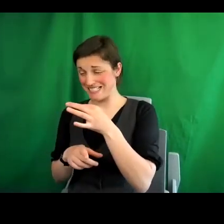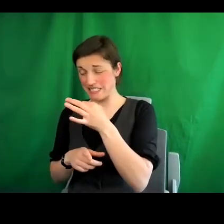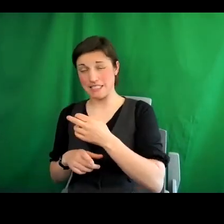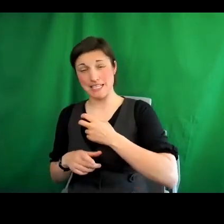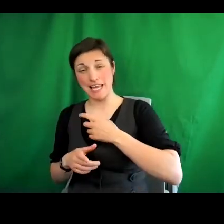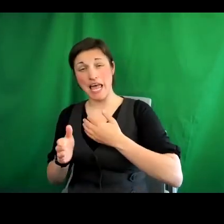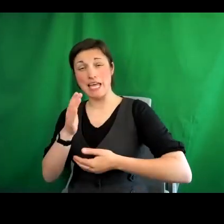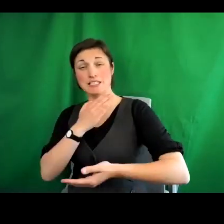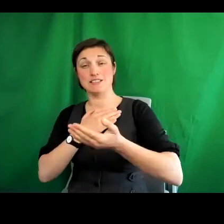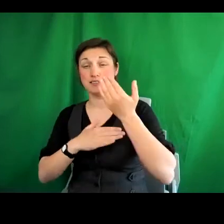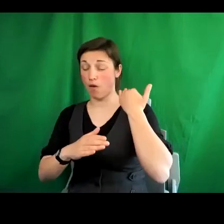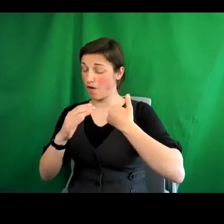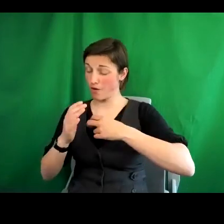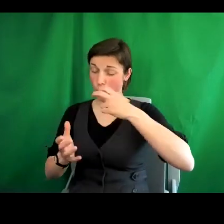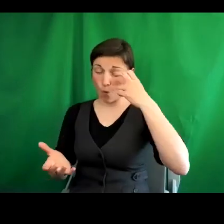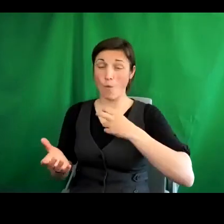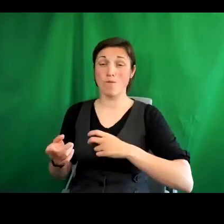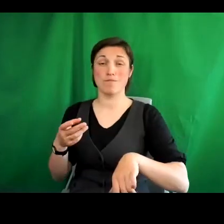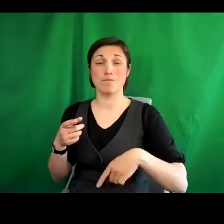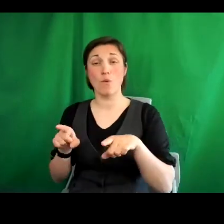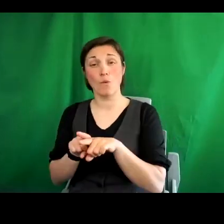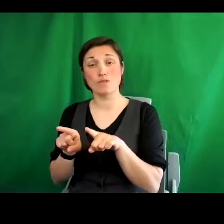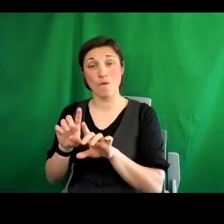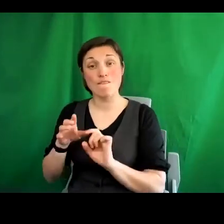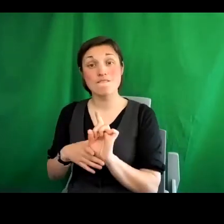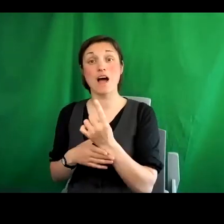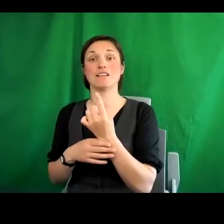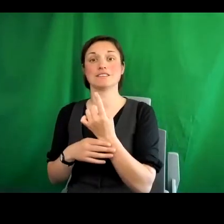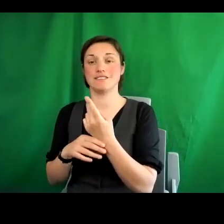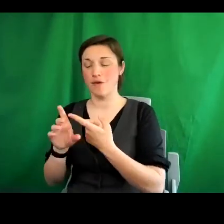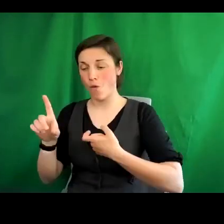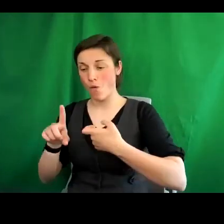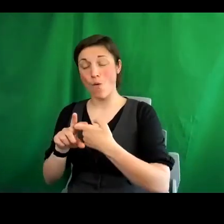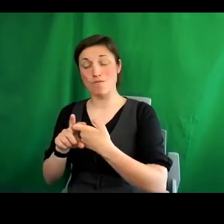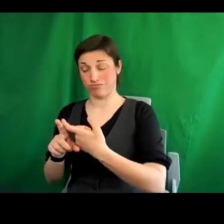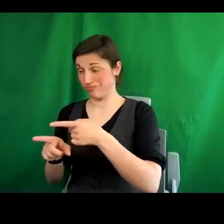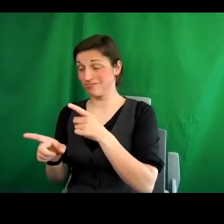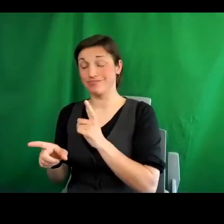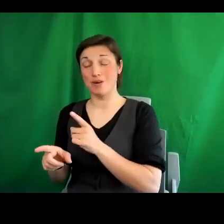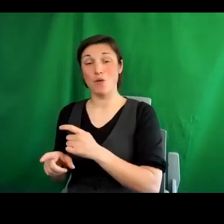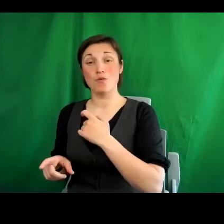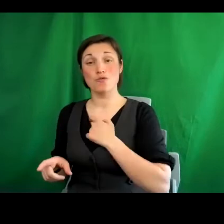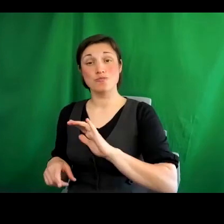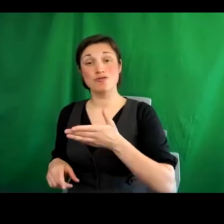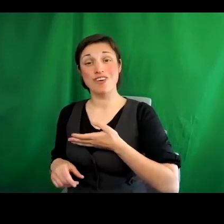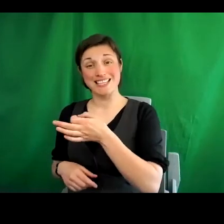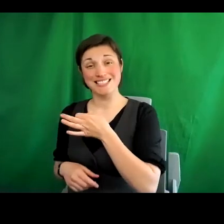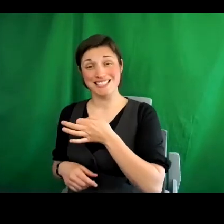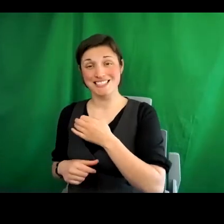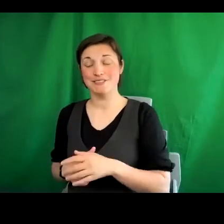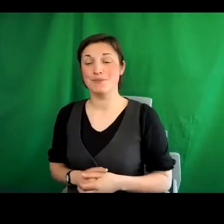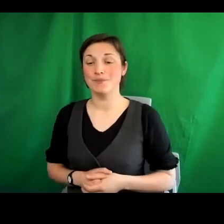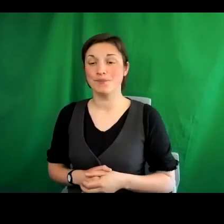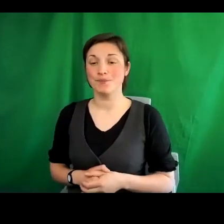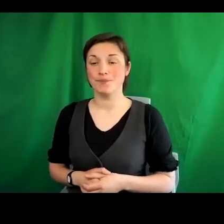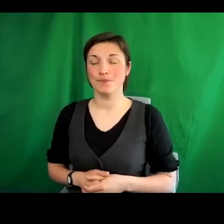first human rights city. So, firstly, let me congratulate all of you who have been involved and are involved in this